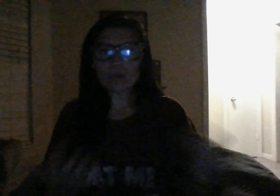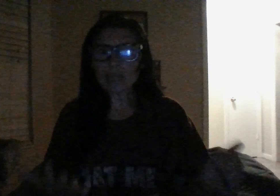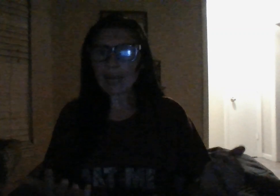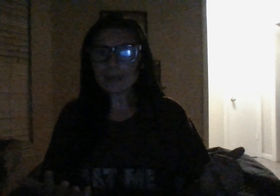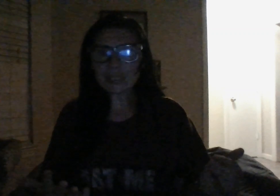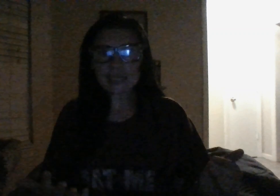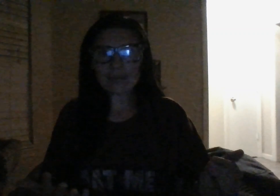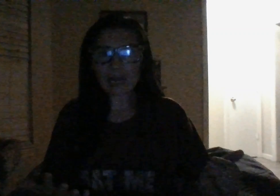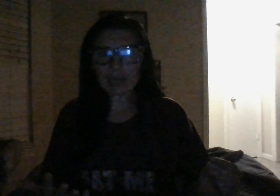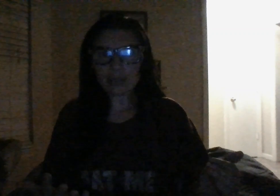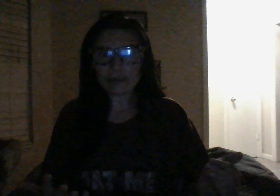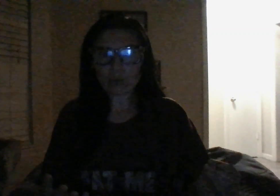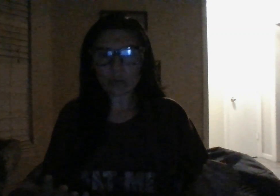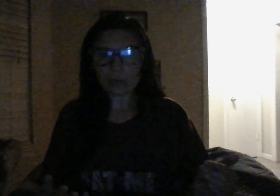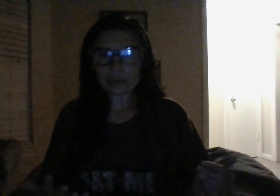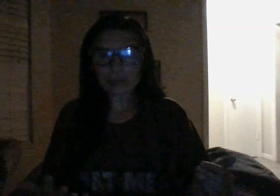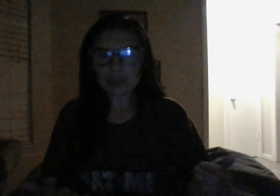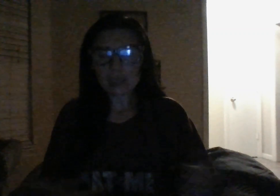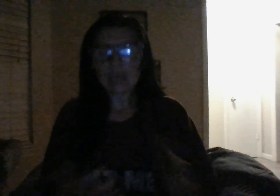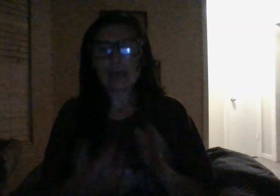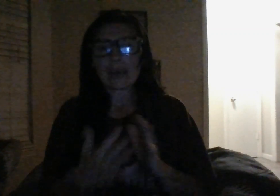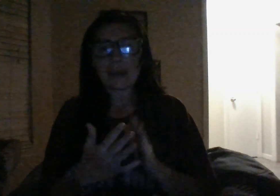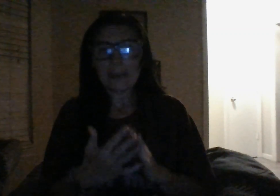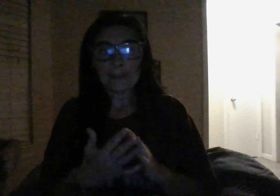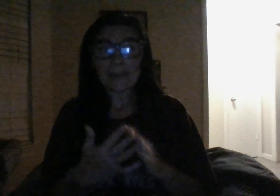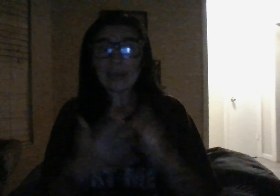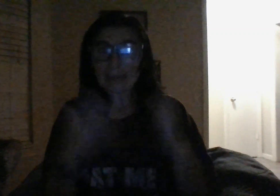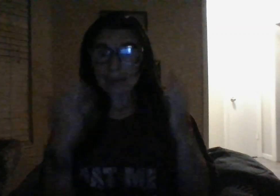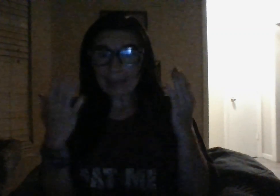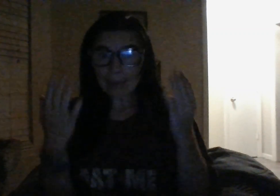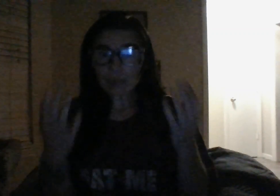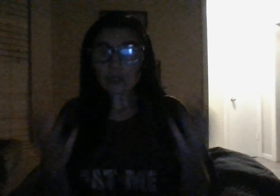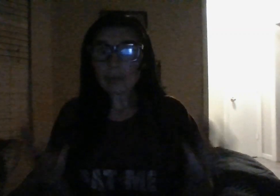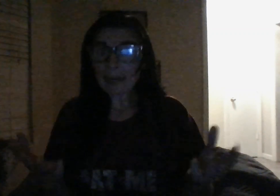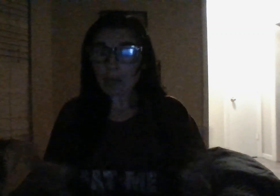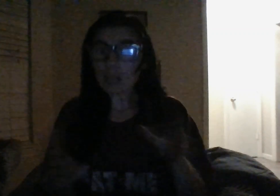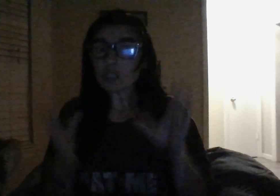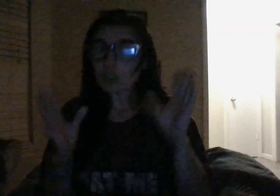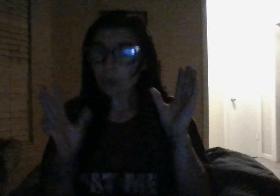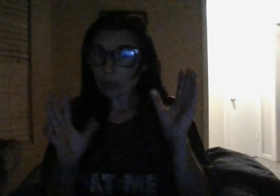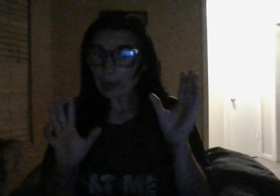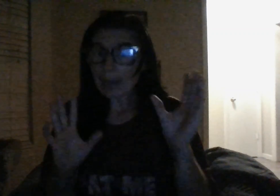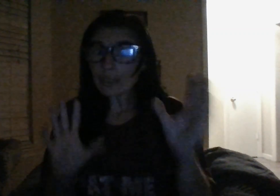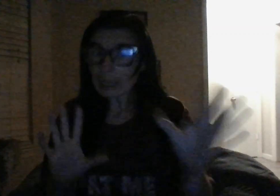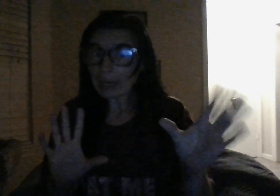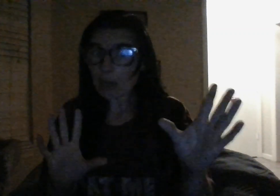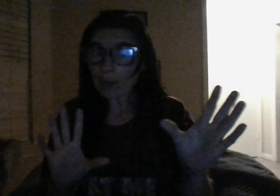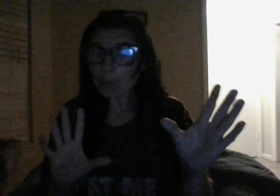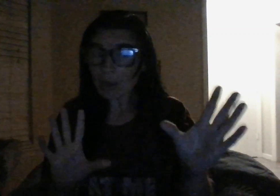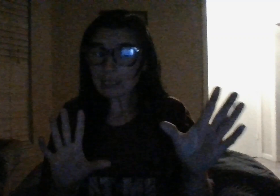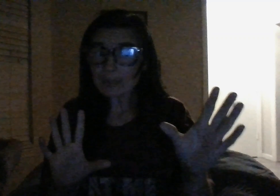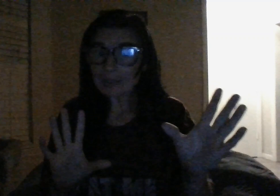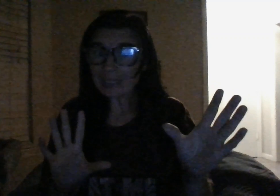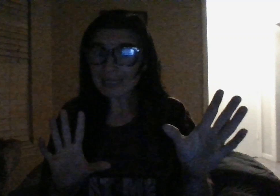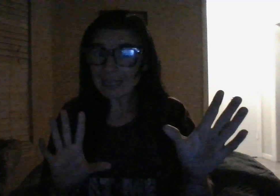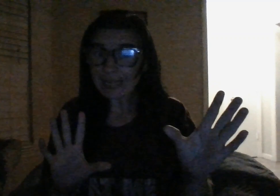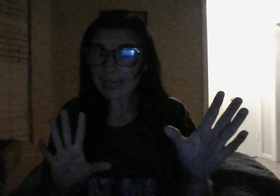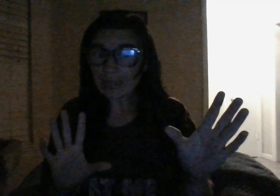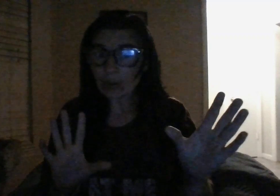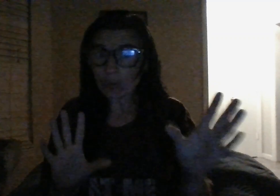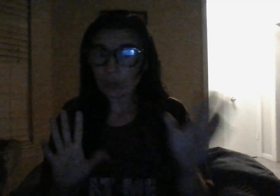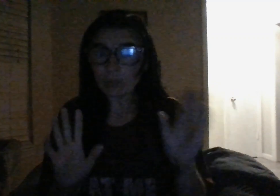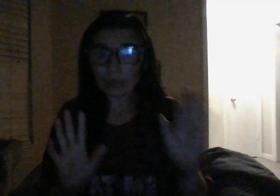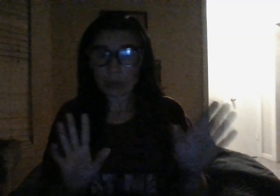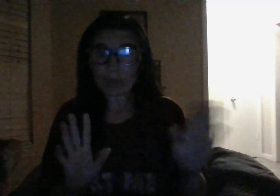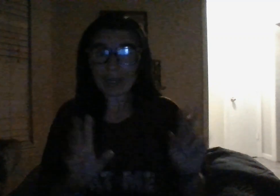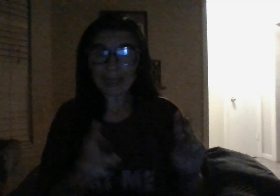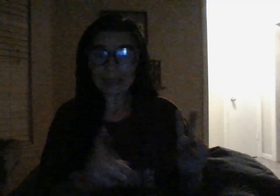long time since I've gotten a divorce. But that was, to my knowledge, approximately a decade ago. Okay?